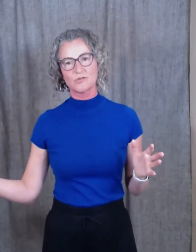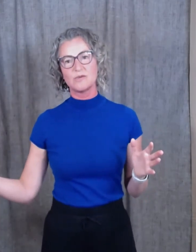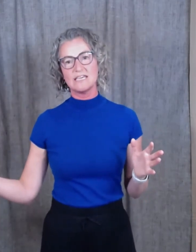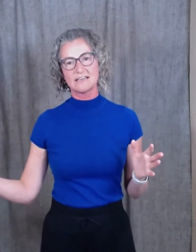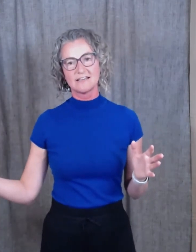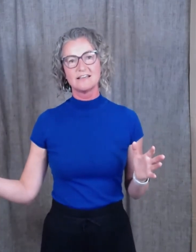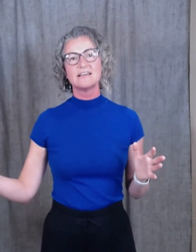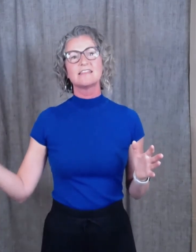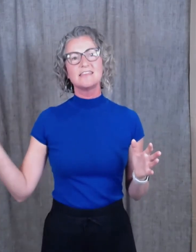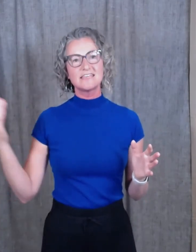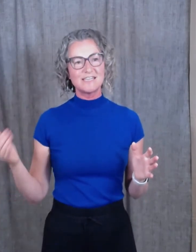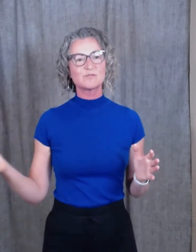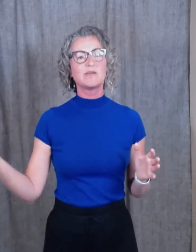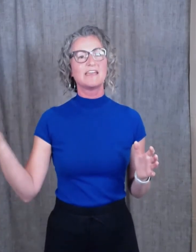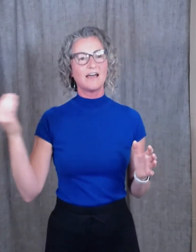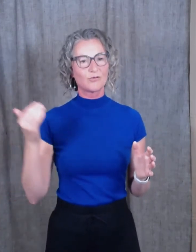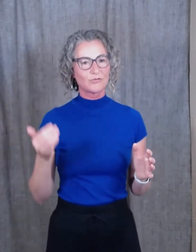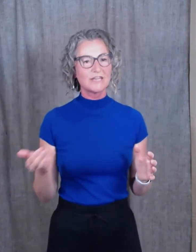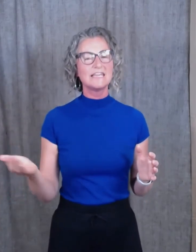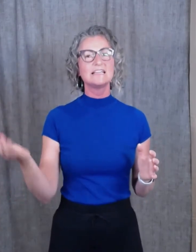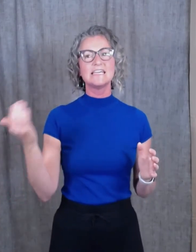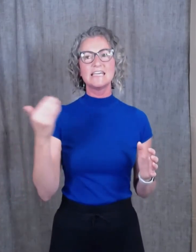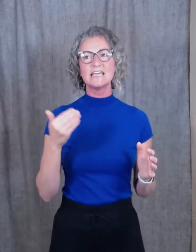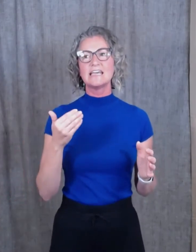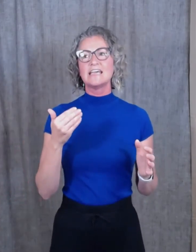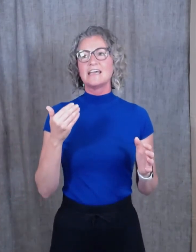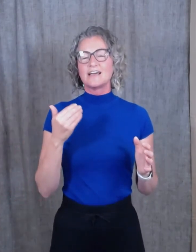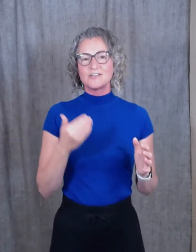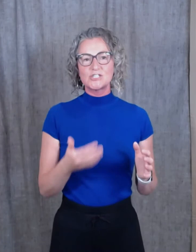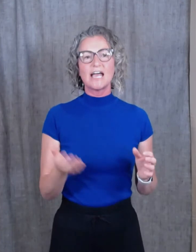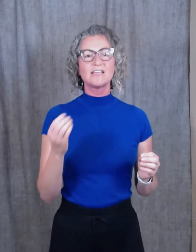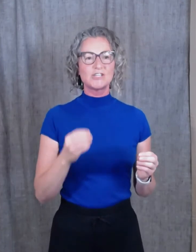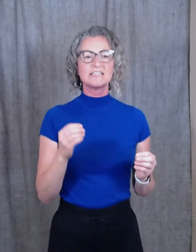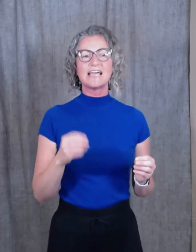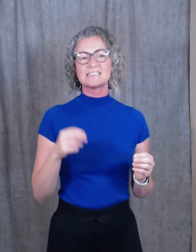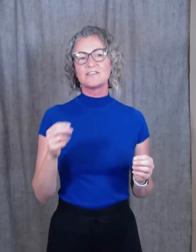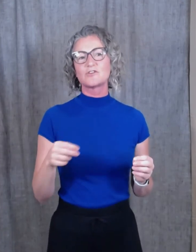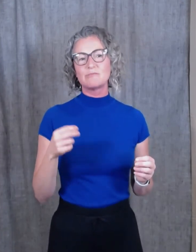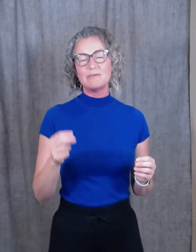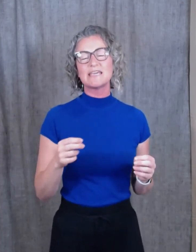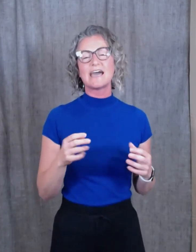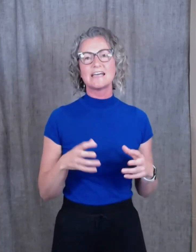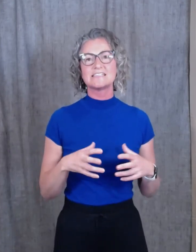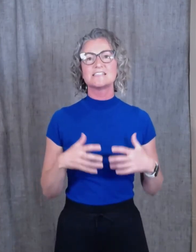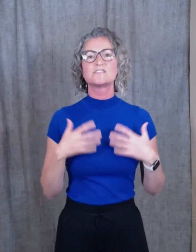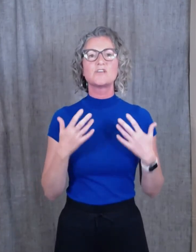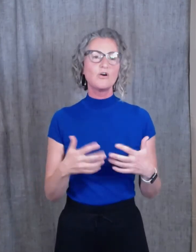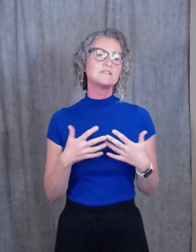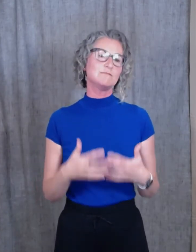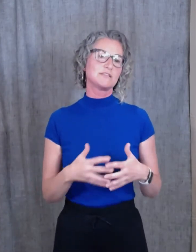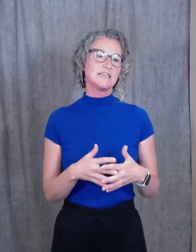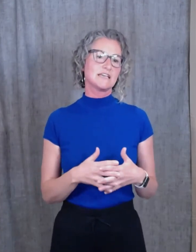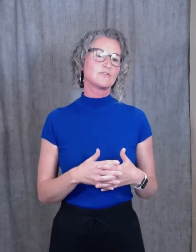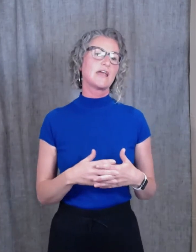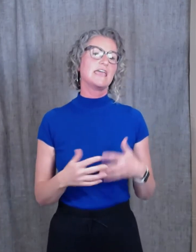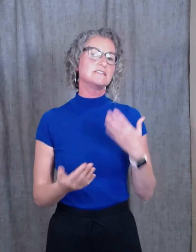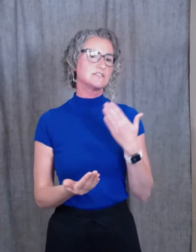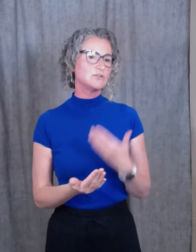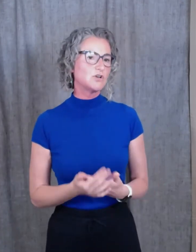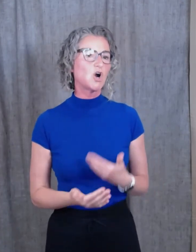week. This has been a really challenging lesson for me because it's so deeply ingrained to go,